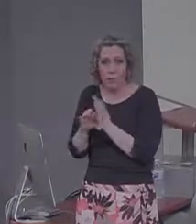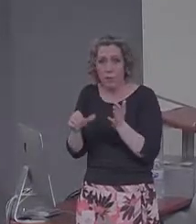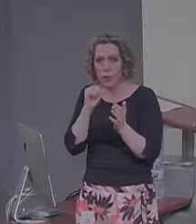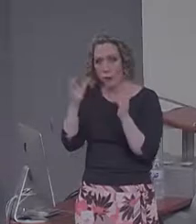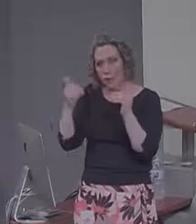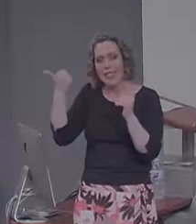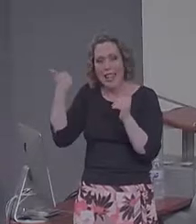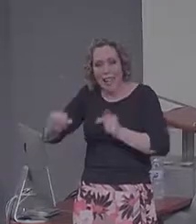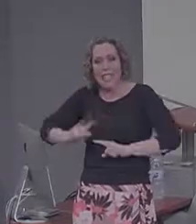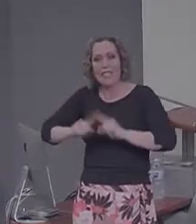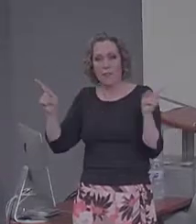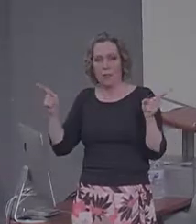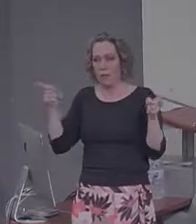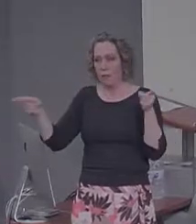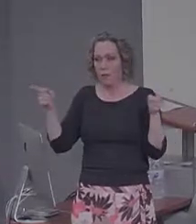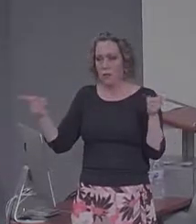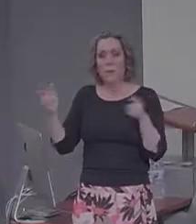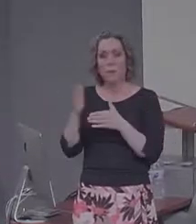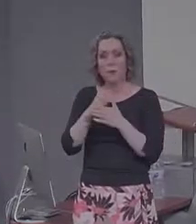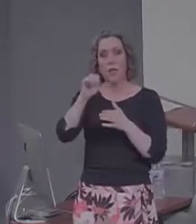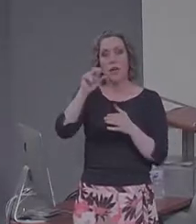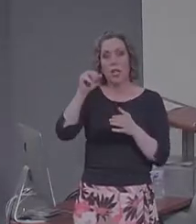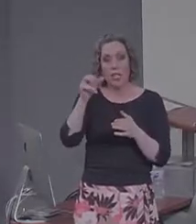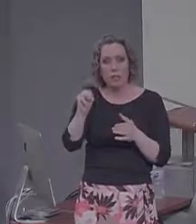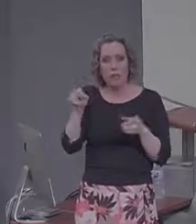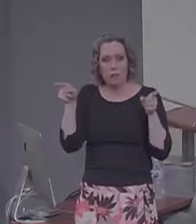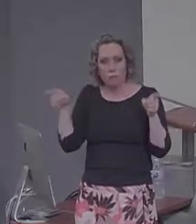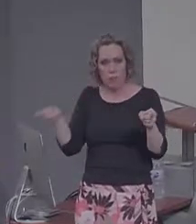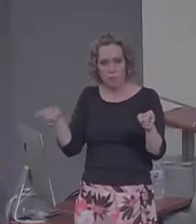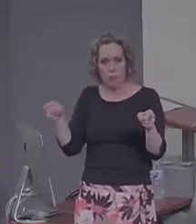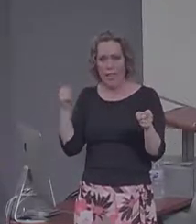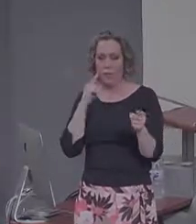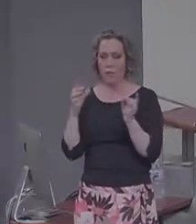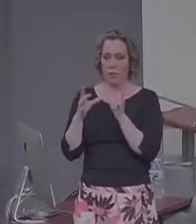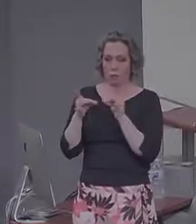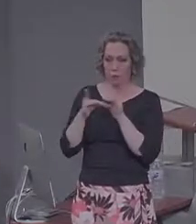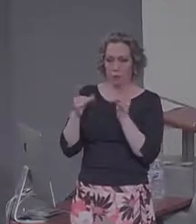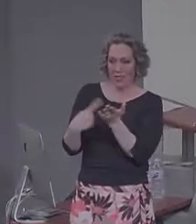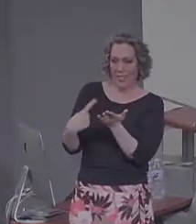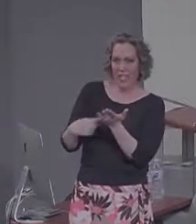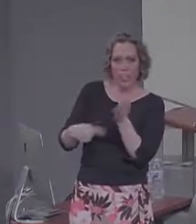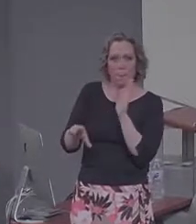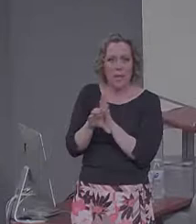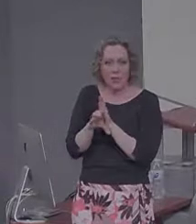effects of the specificity induction on just talking about a picture versus remembering or imagining.